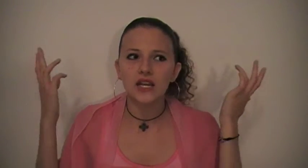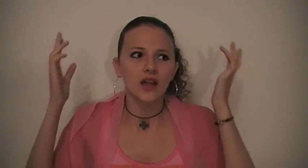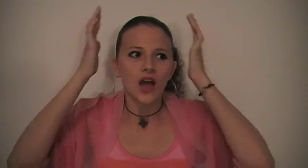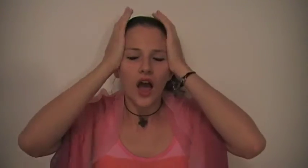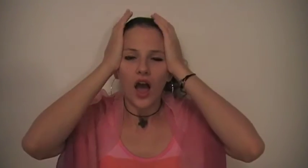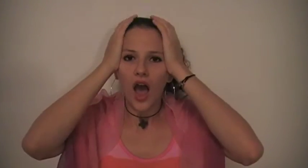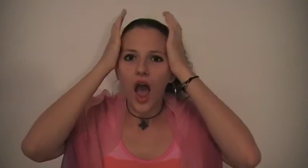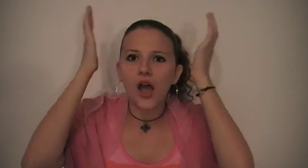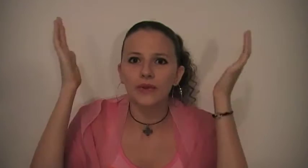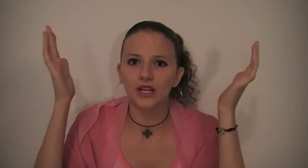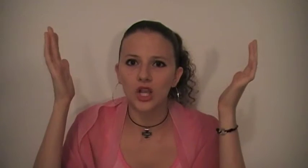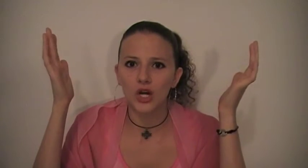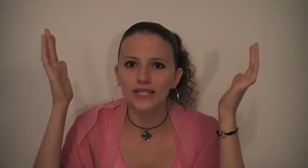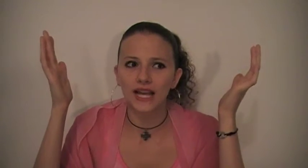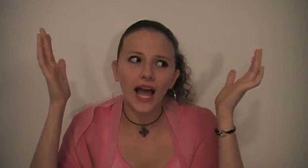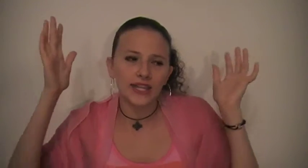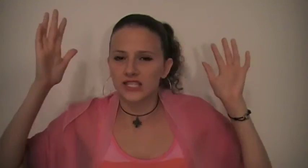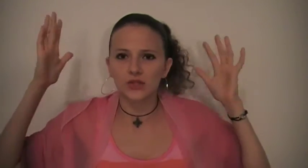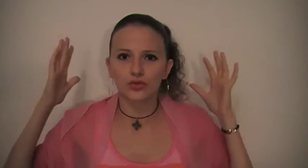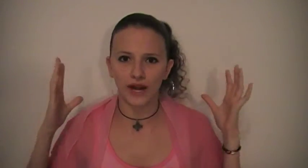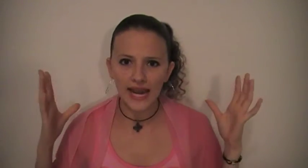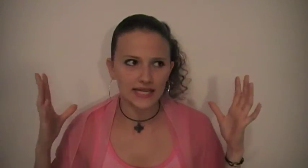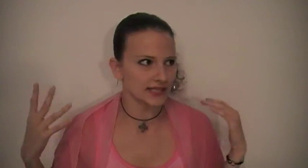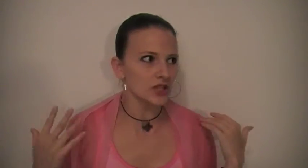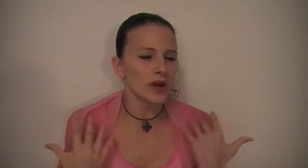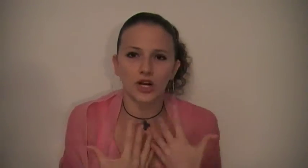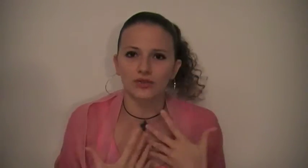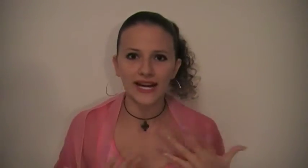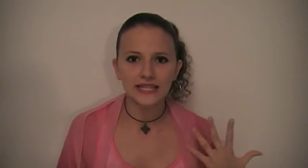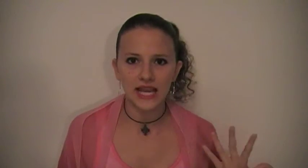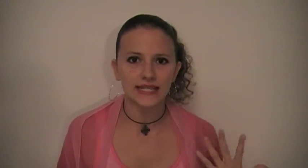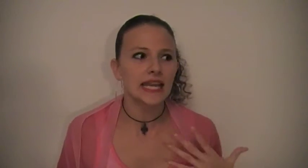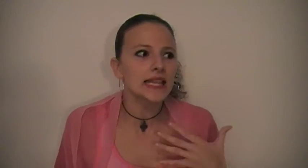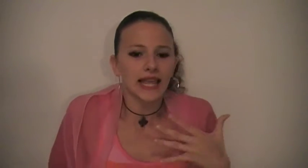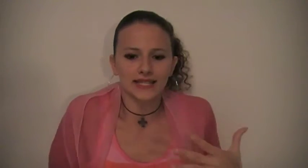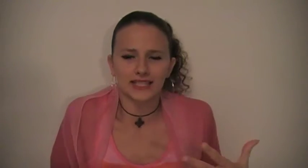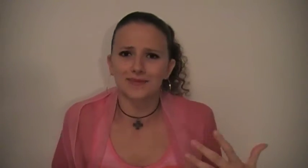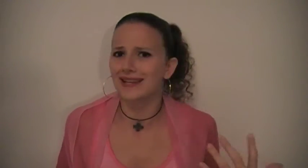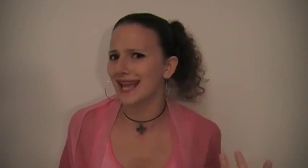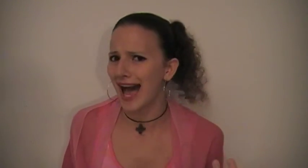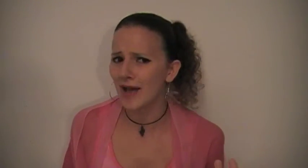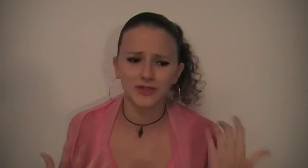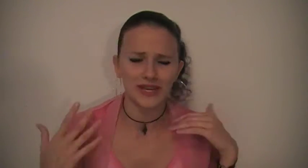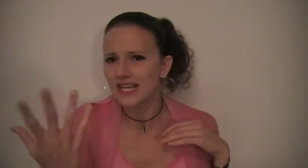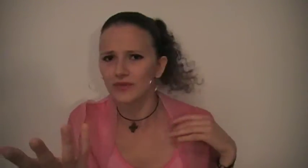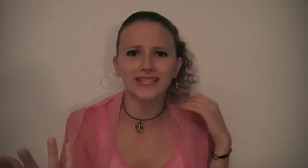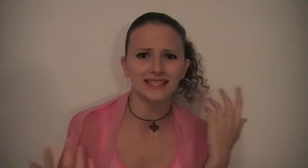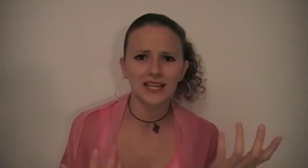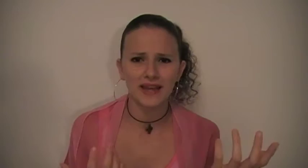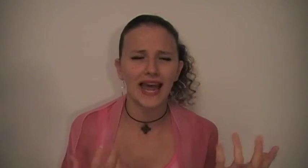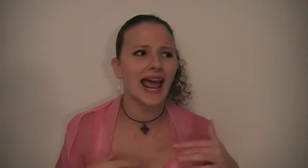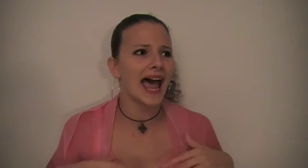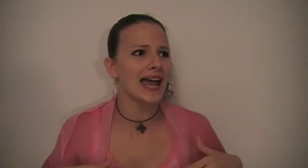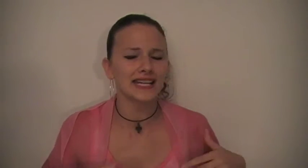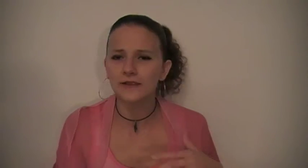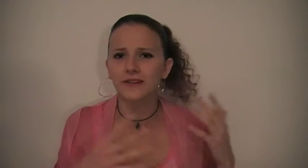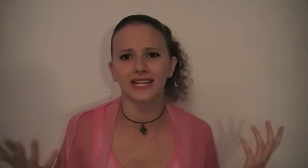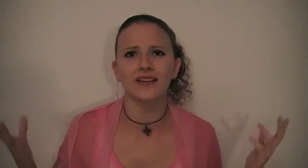oh my good glorious God this is grace this is what grace is he lets us mess up so he can redeem it and he forgives